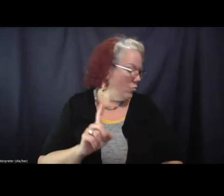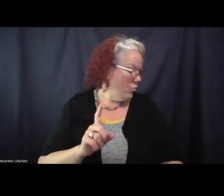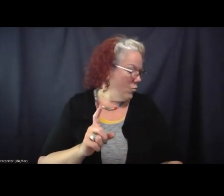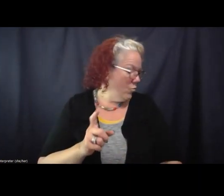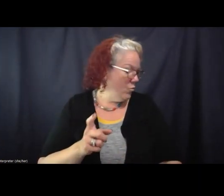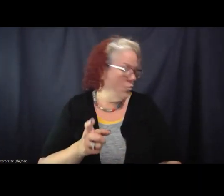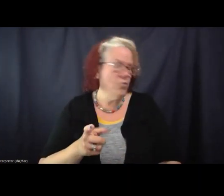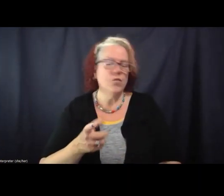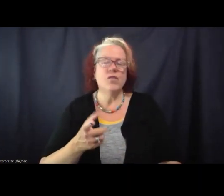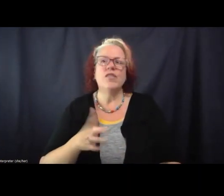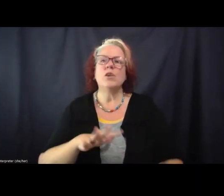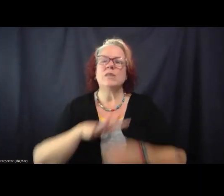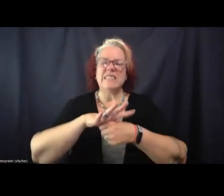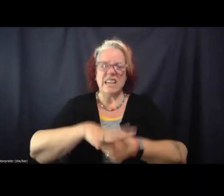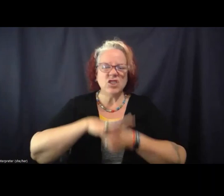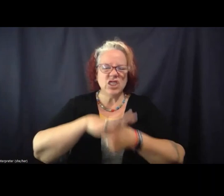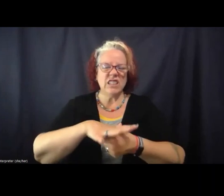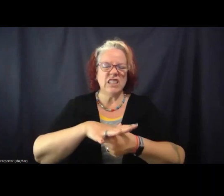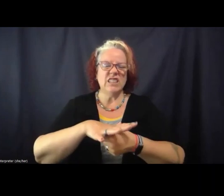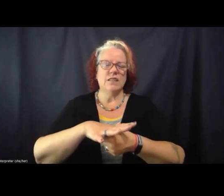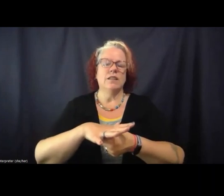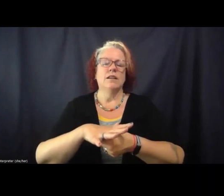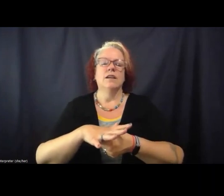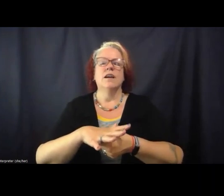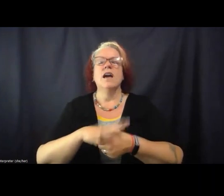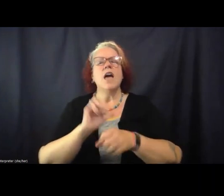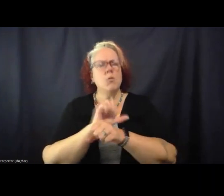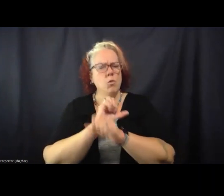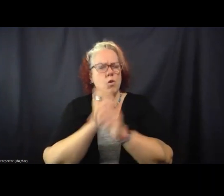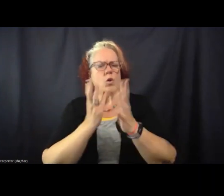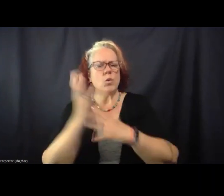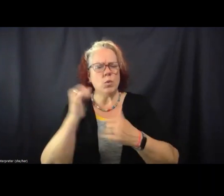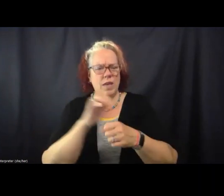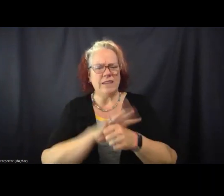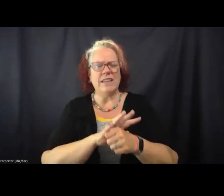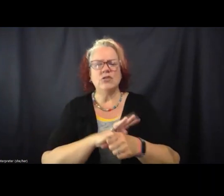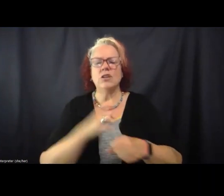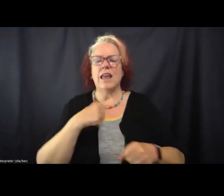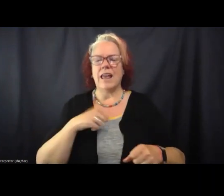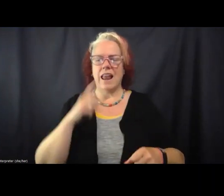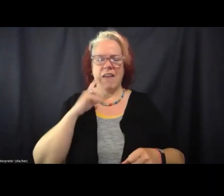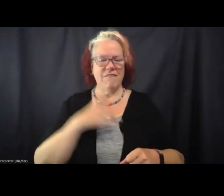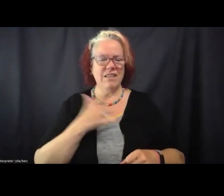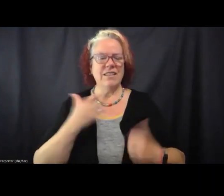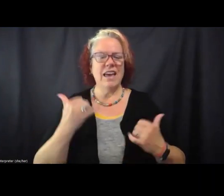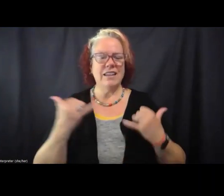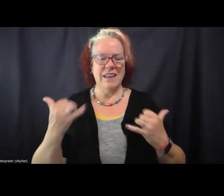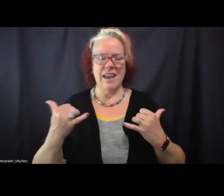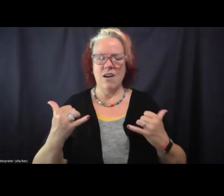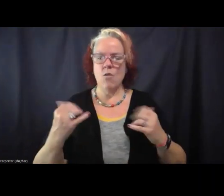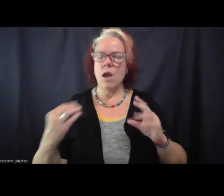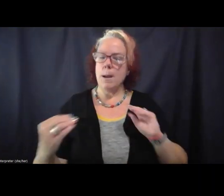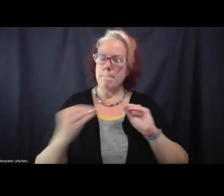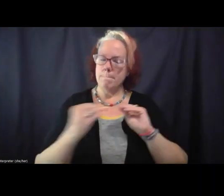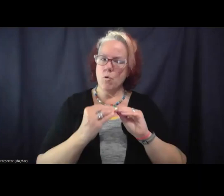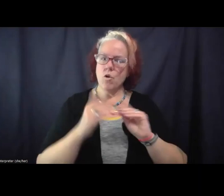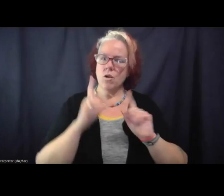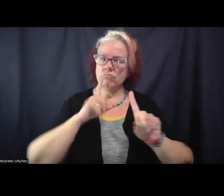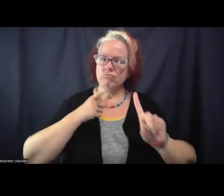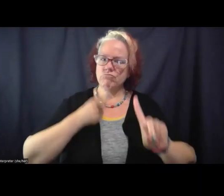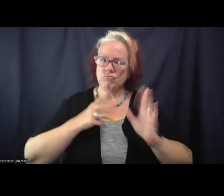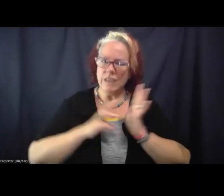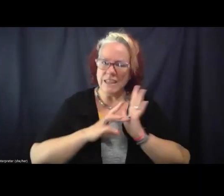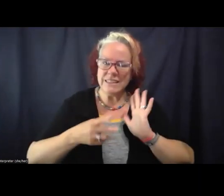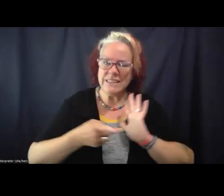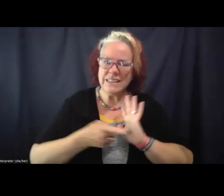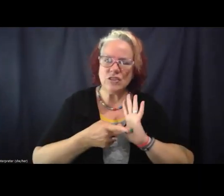tensions and, you know, and that we worked through those this time around, it feels a lot more like deliberate, intentional, I